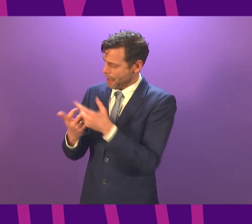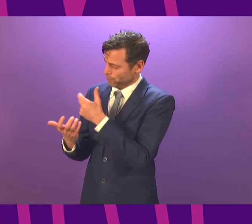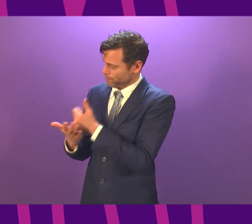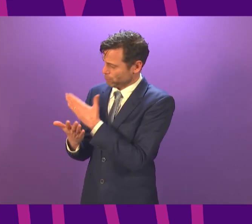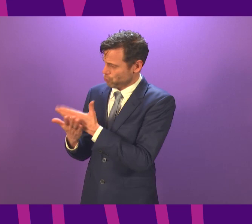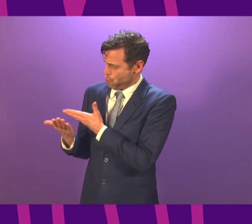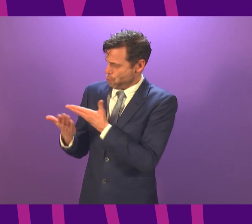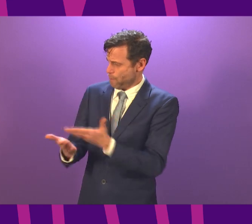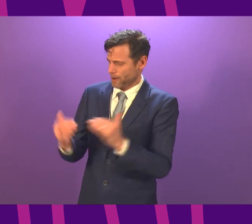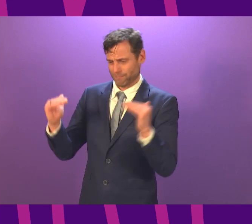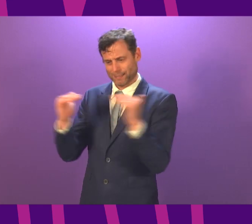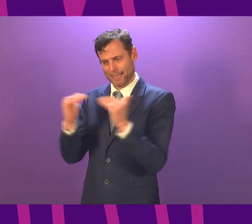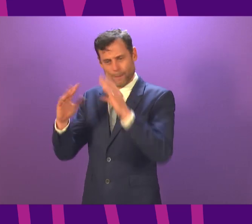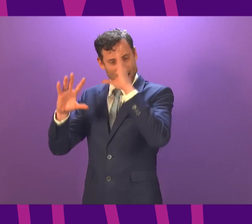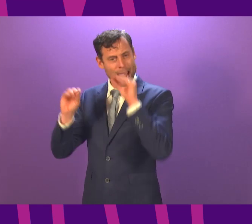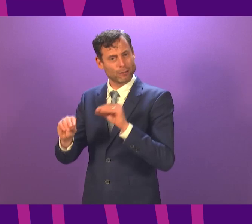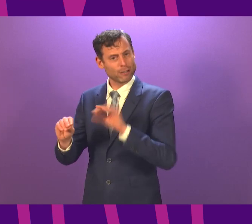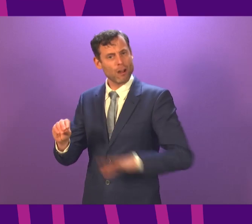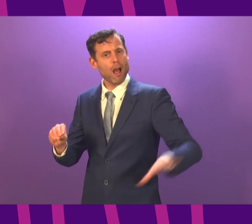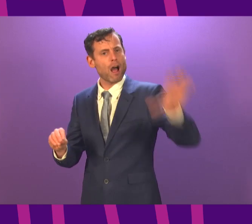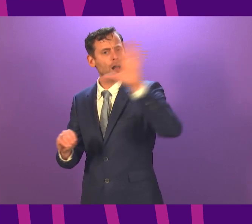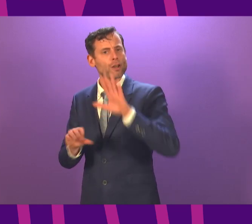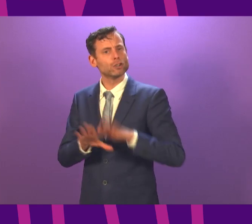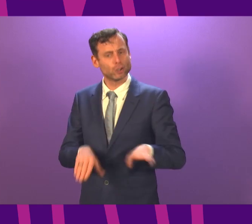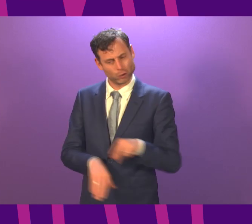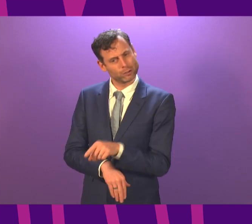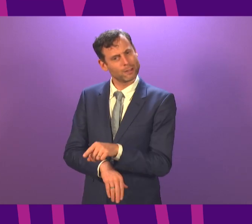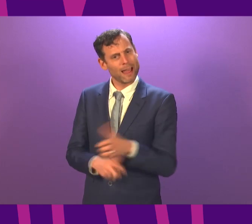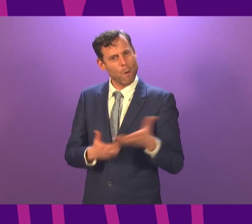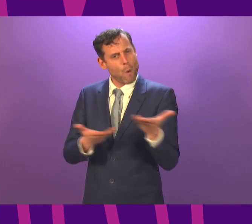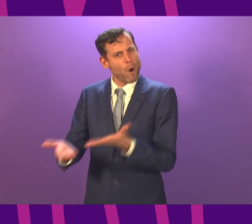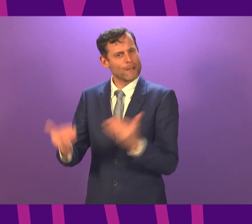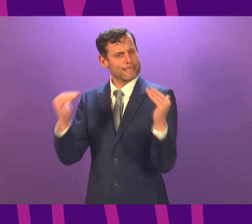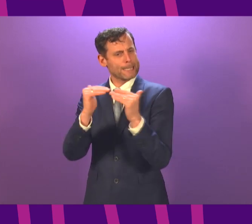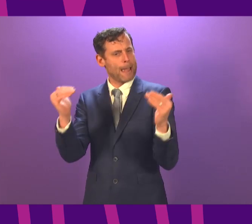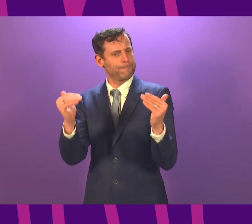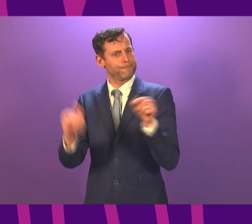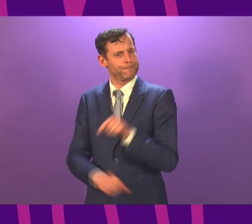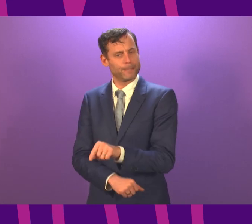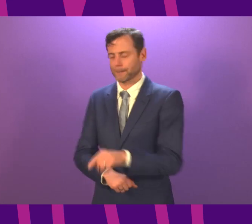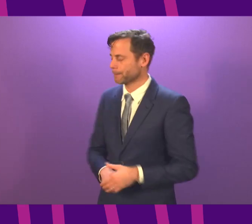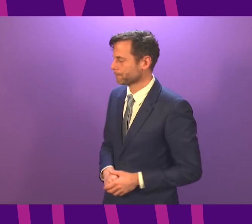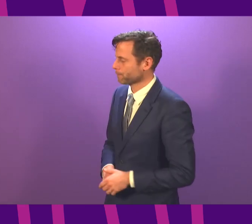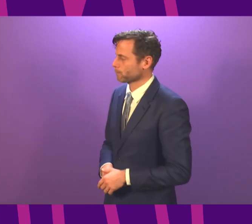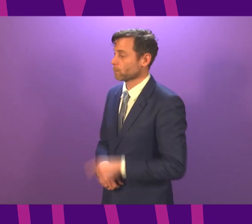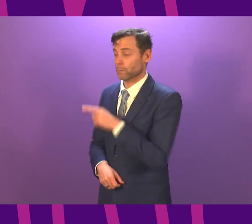learning for all of the children in their household? First Minister. The responsibility on the part of local authorities and schools and indeed the government